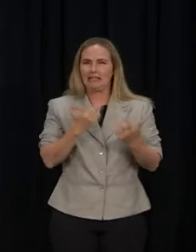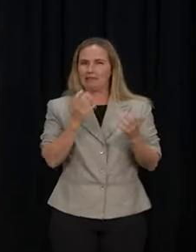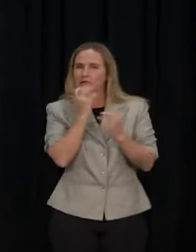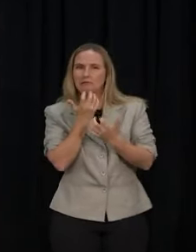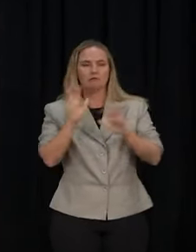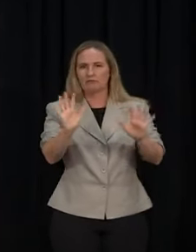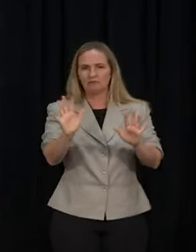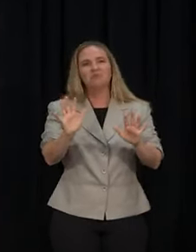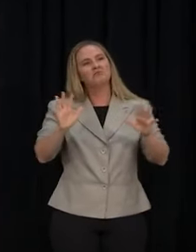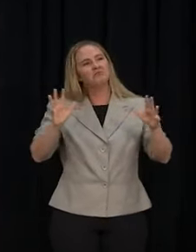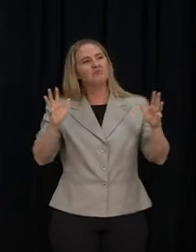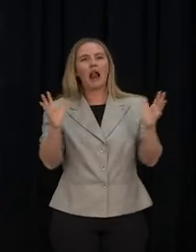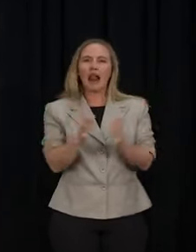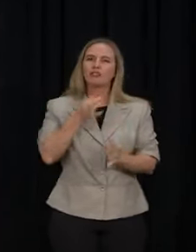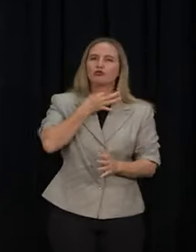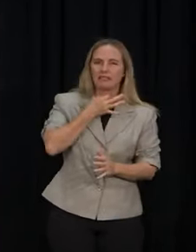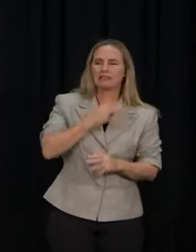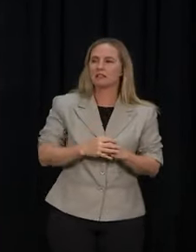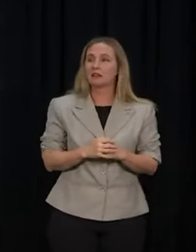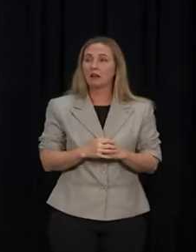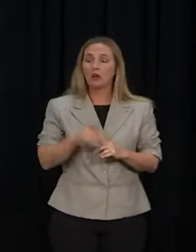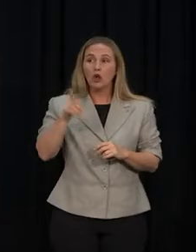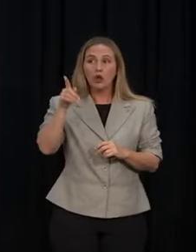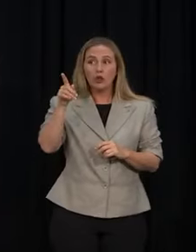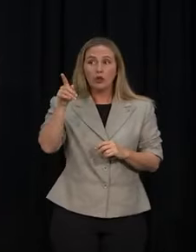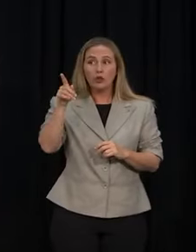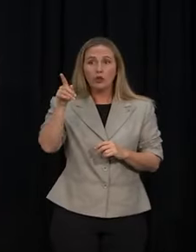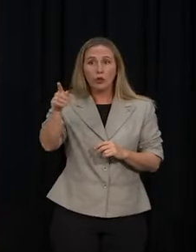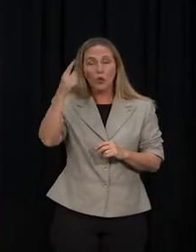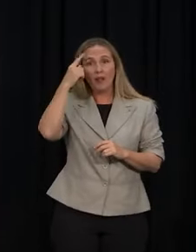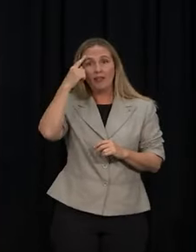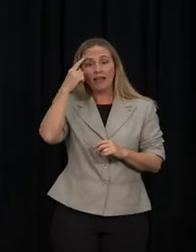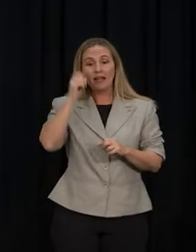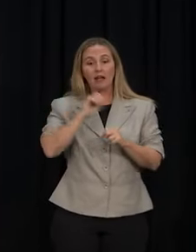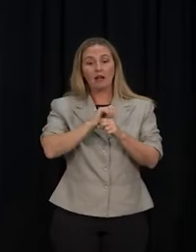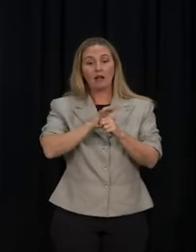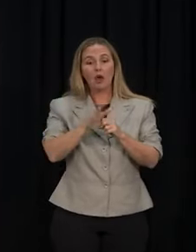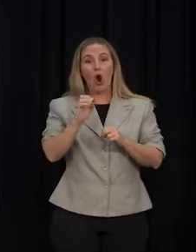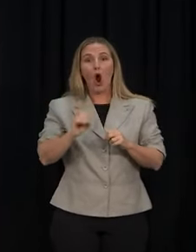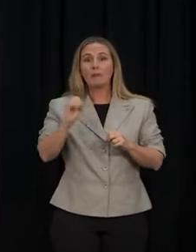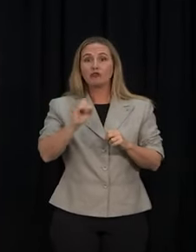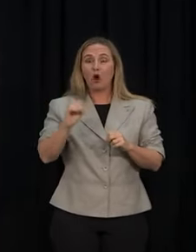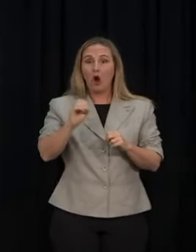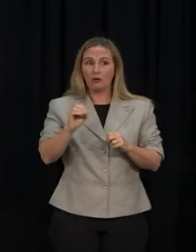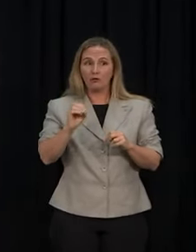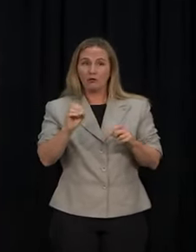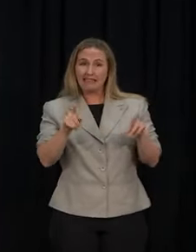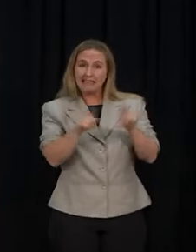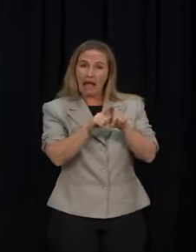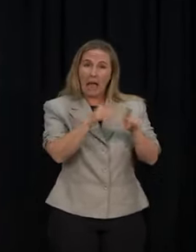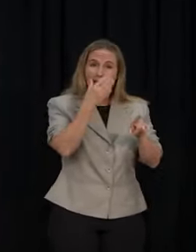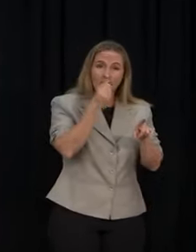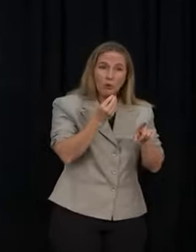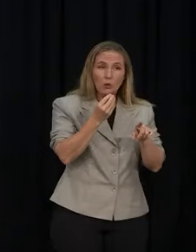you think Omicron is, in terms of fatalities, worse or better than the flu? Well, it is true to